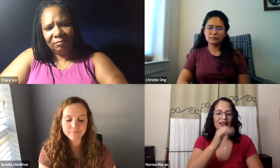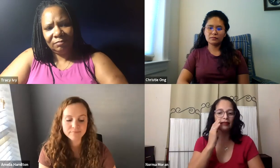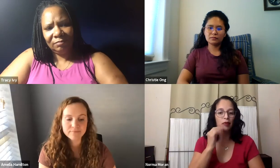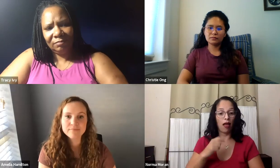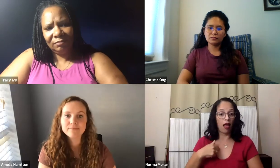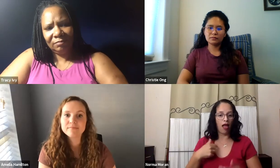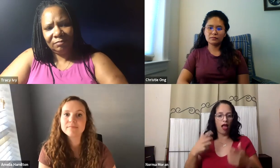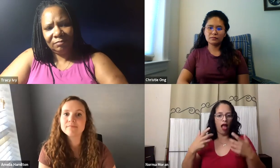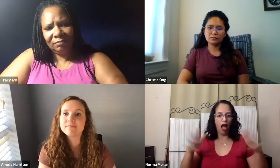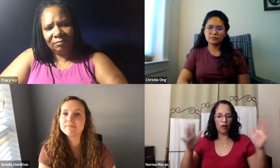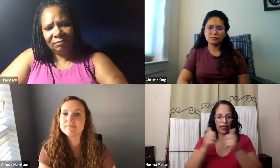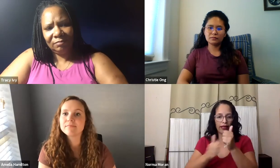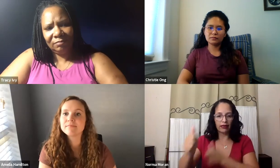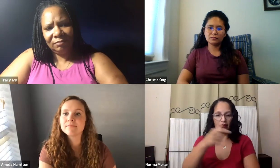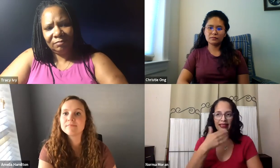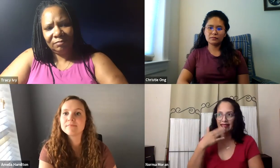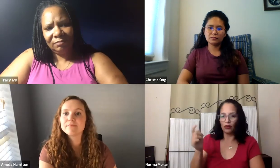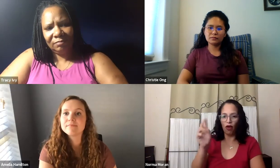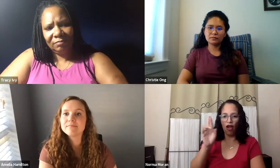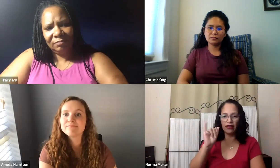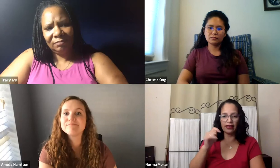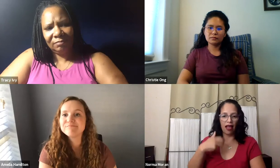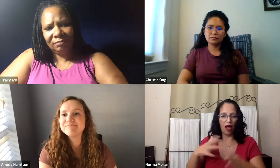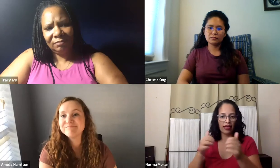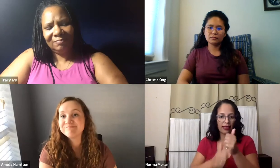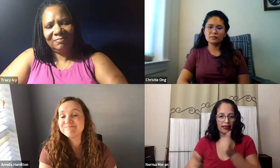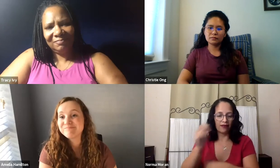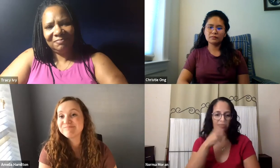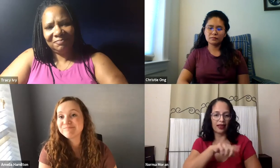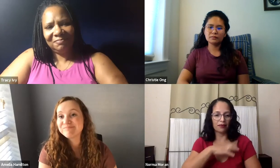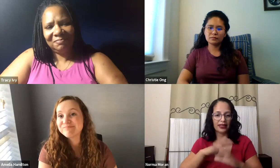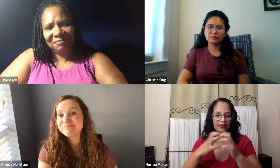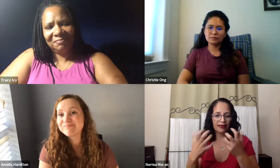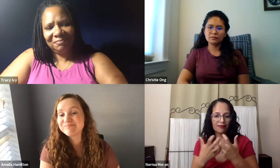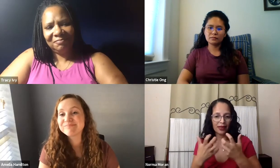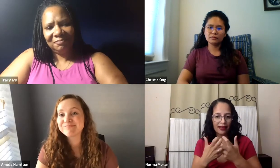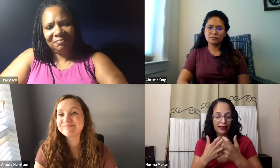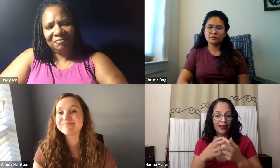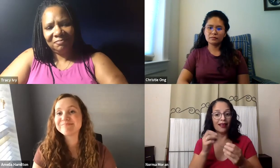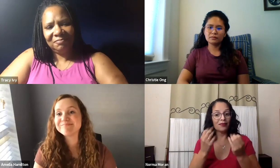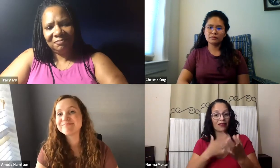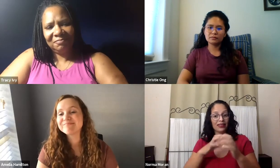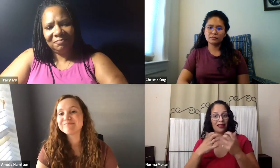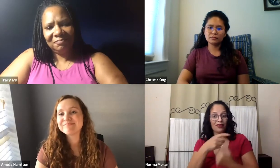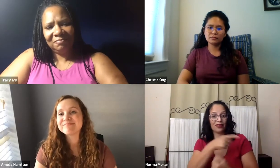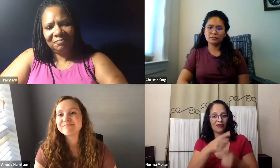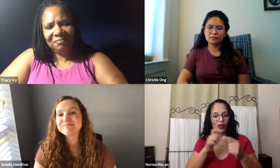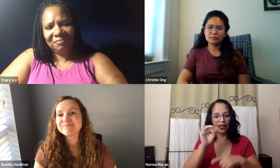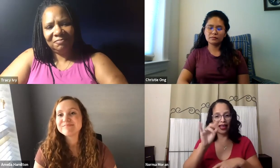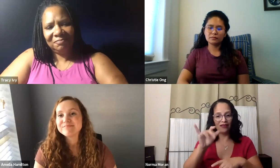capstone, I was already prepared. I was basically ahead of the game. And I'm so thankful to RIT for having prepared me for